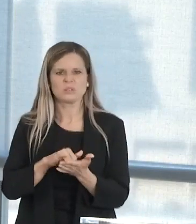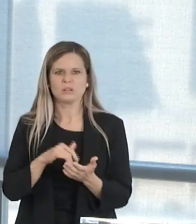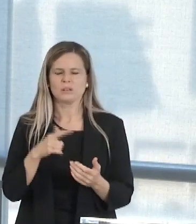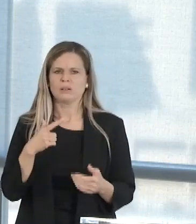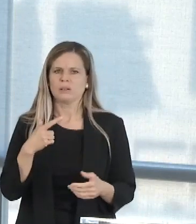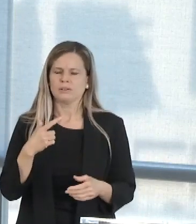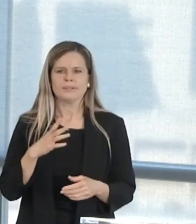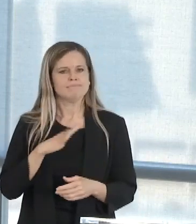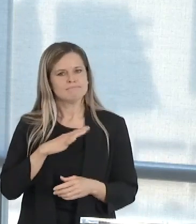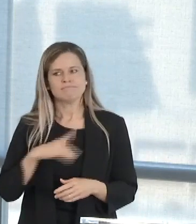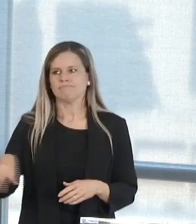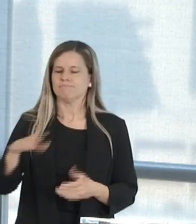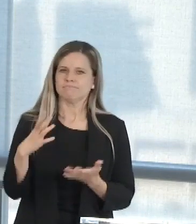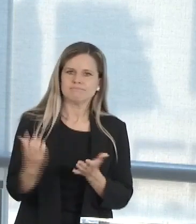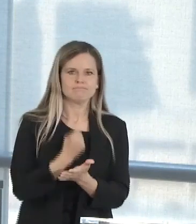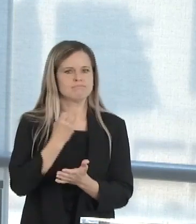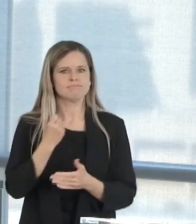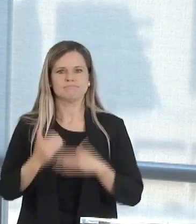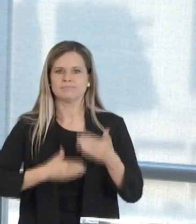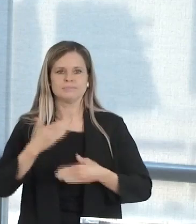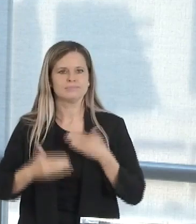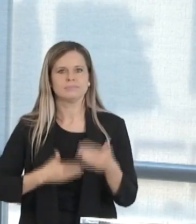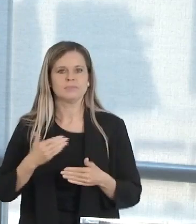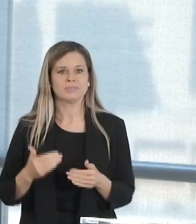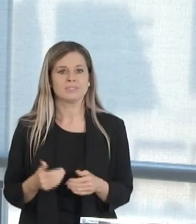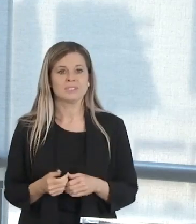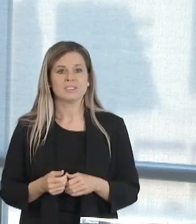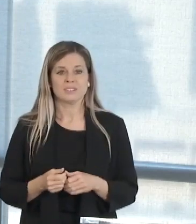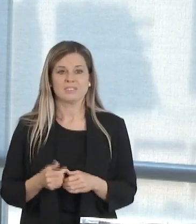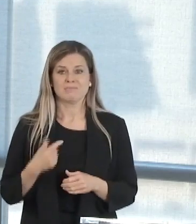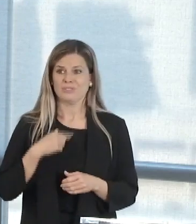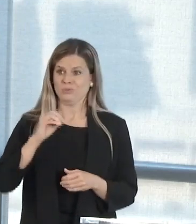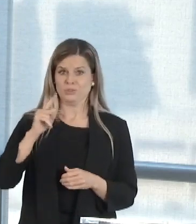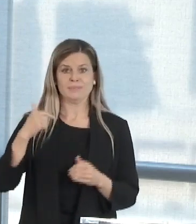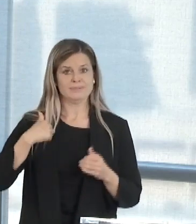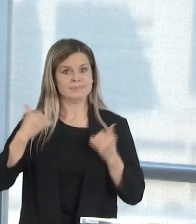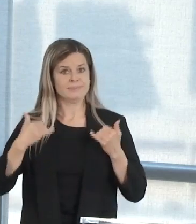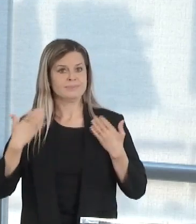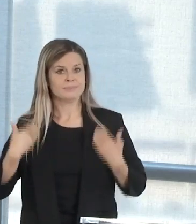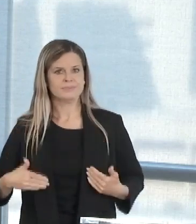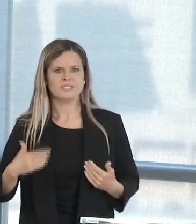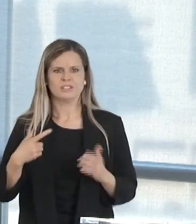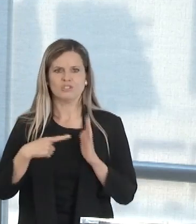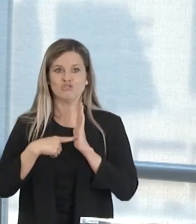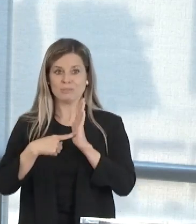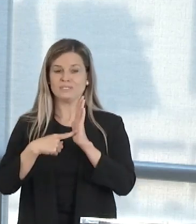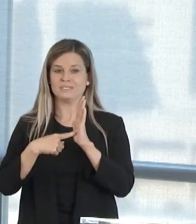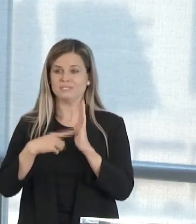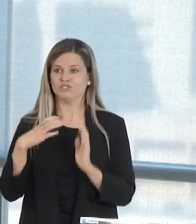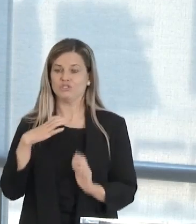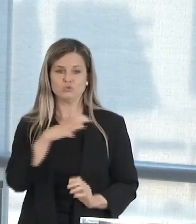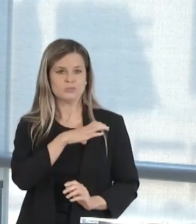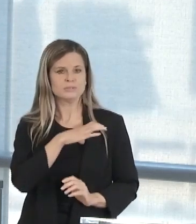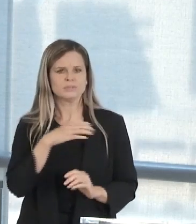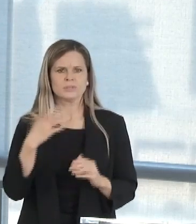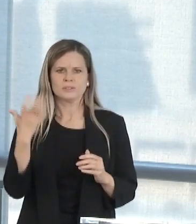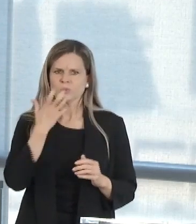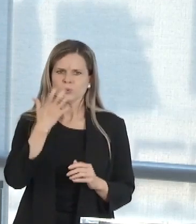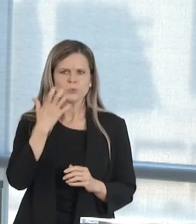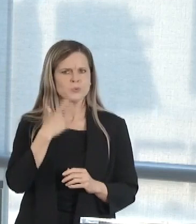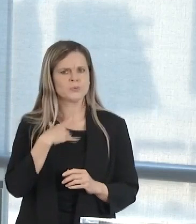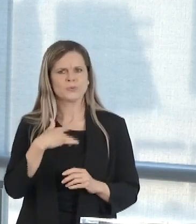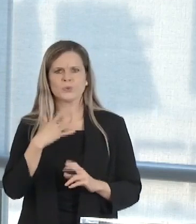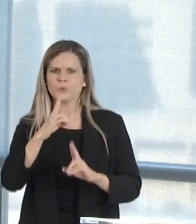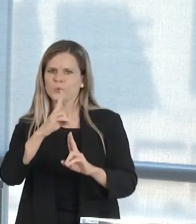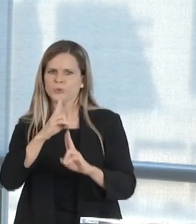Congress and an Oklahoman, I am proud to who represents OU Medicine. I'm proud to work with you and offer our